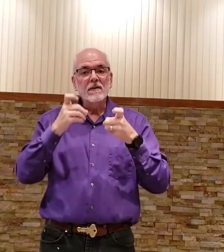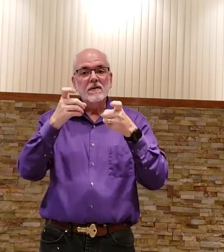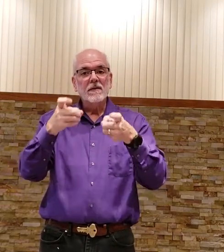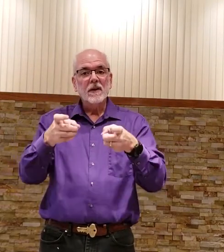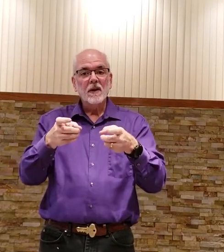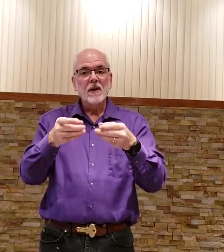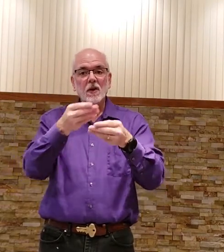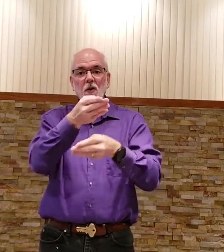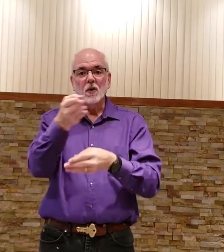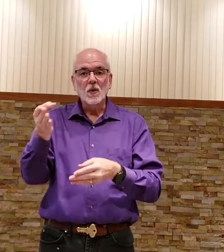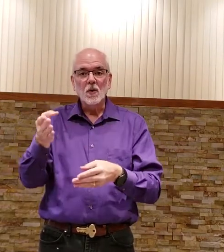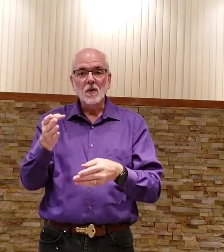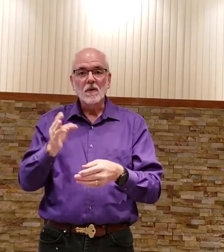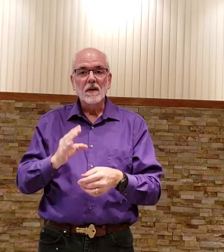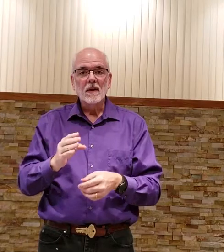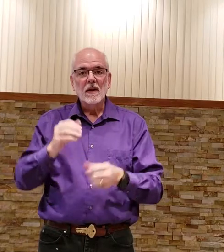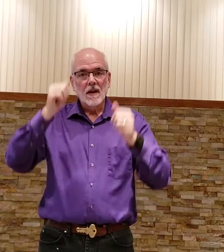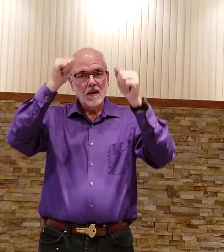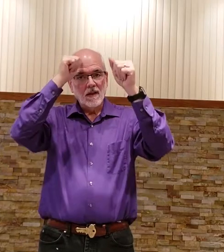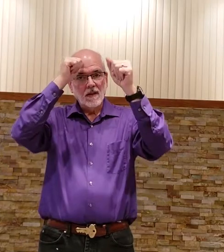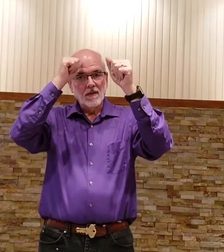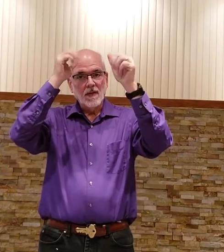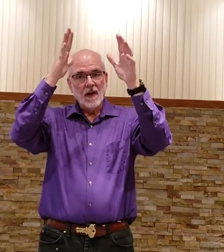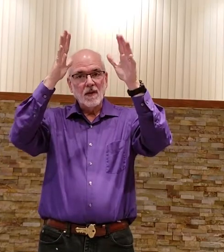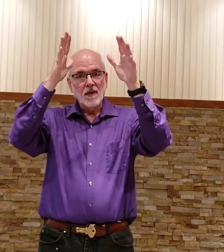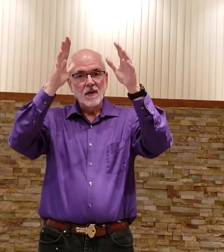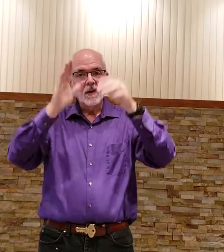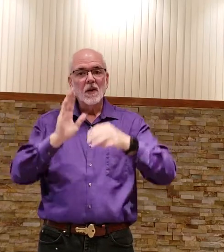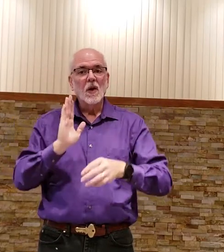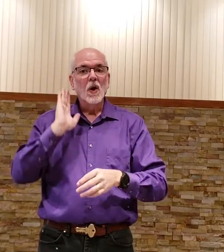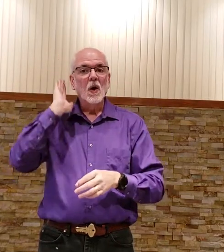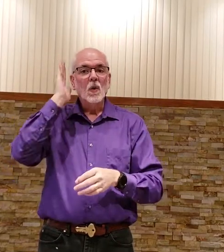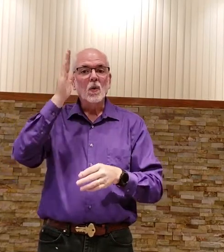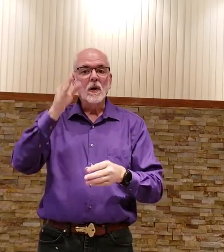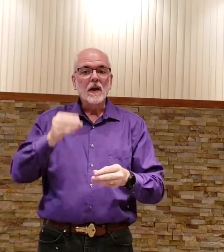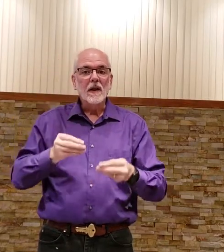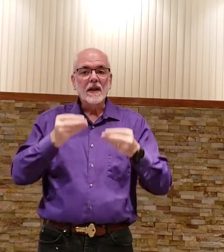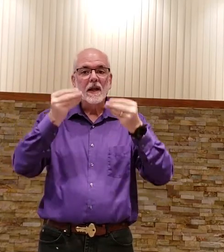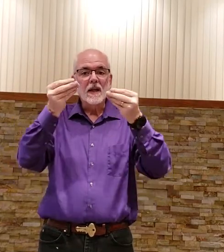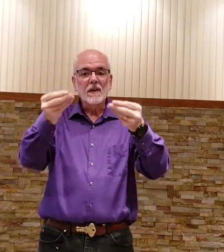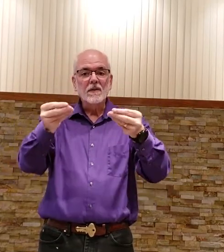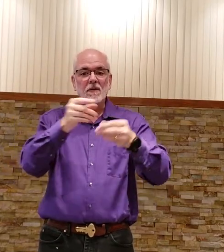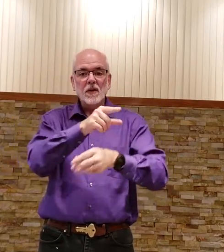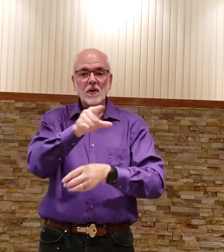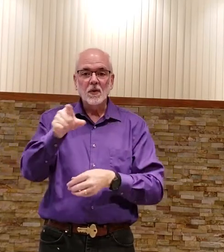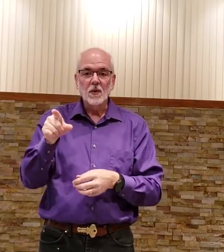you the father will give you